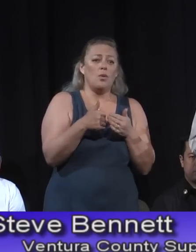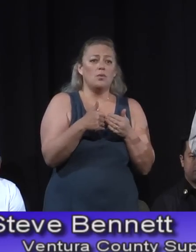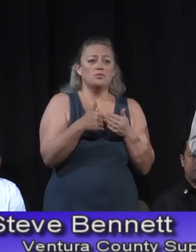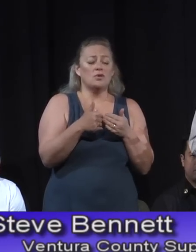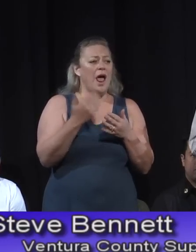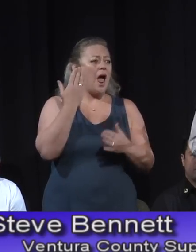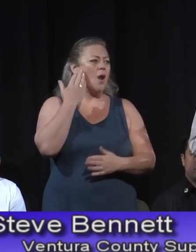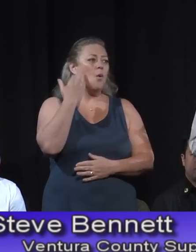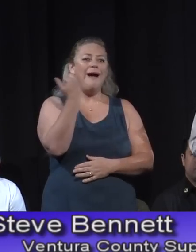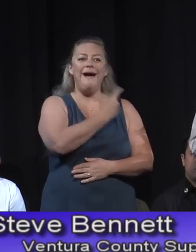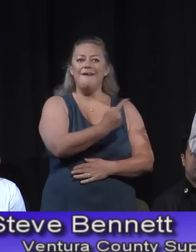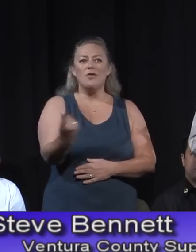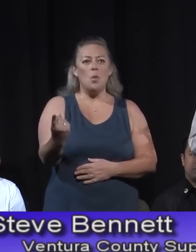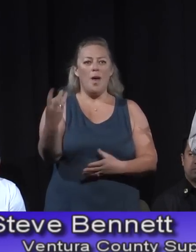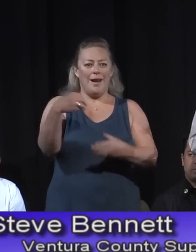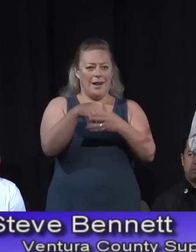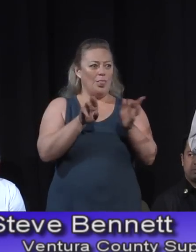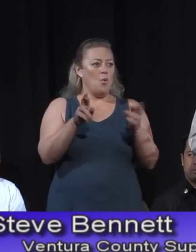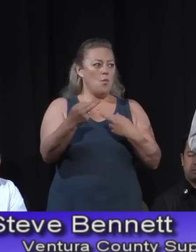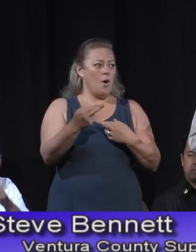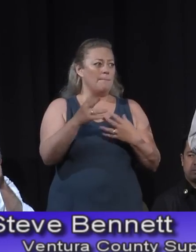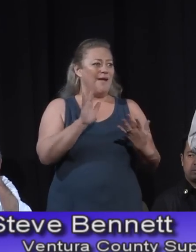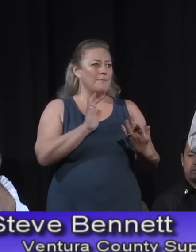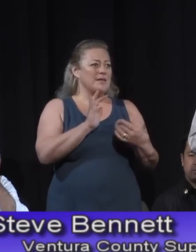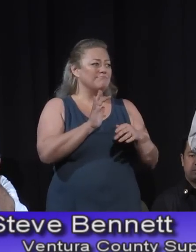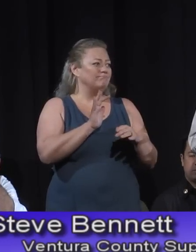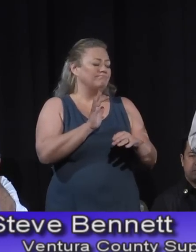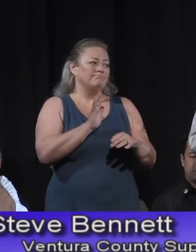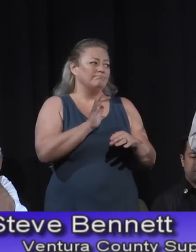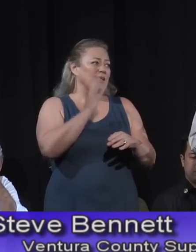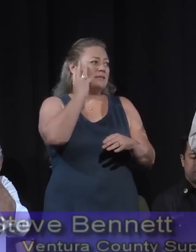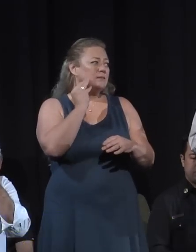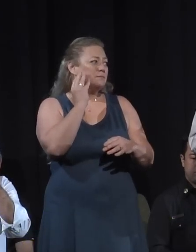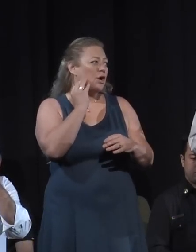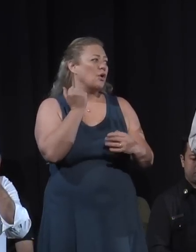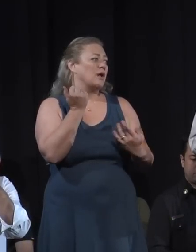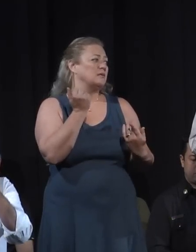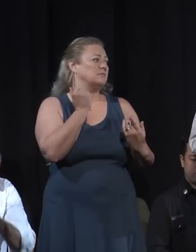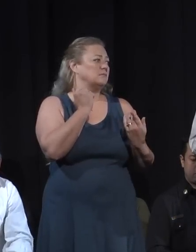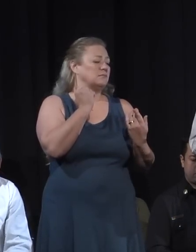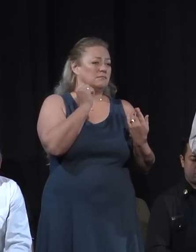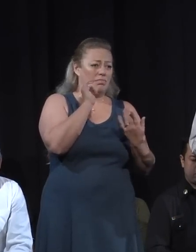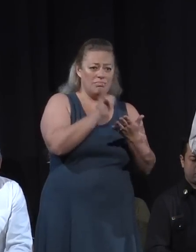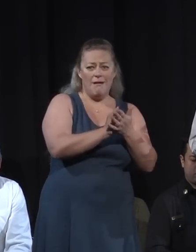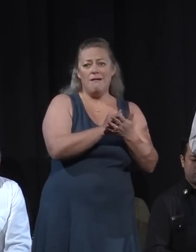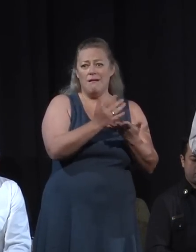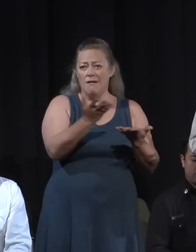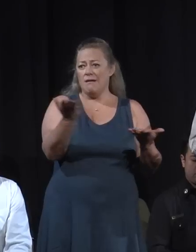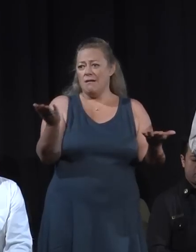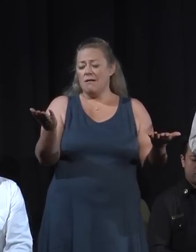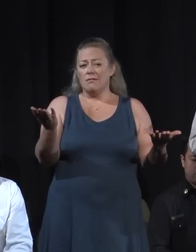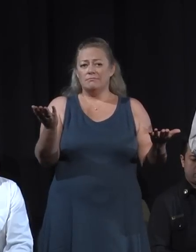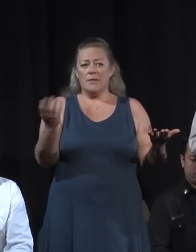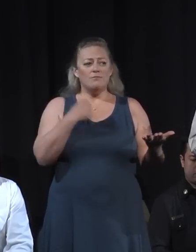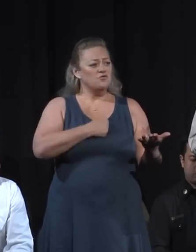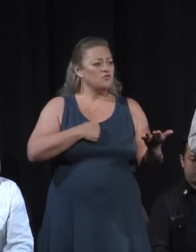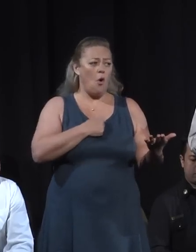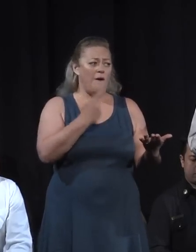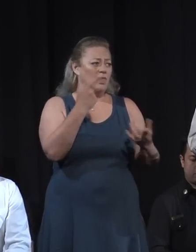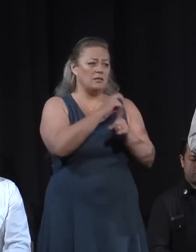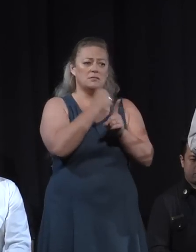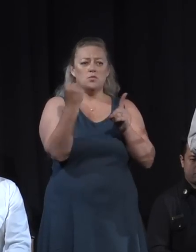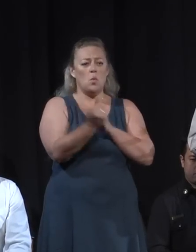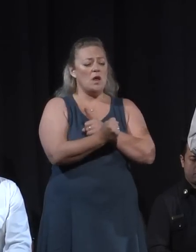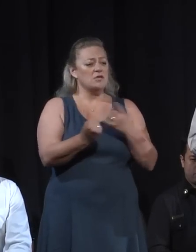many people that are going through that. And so I'm sorry that we're in this situation. And just as Matt said,